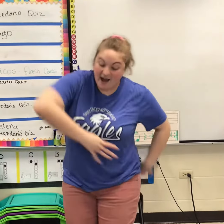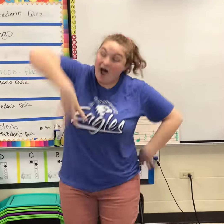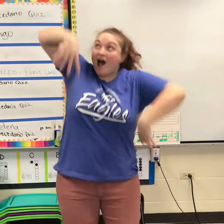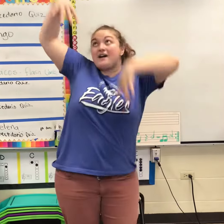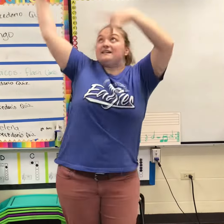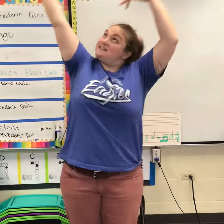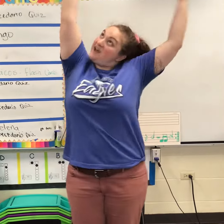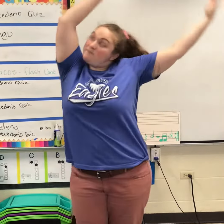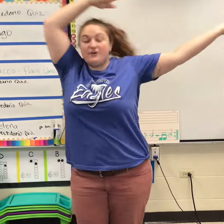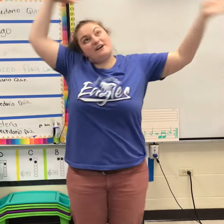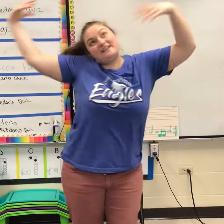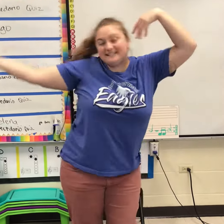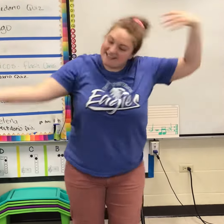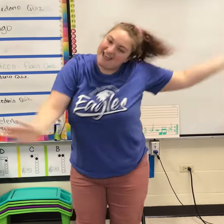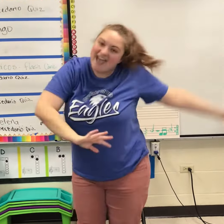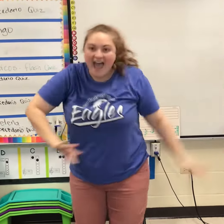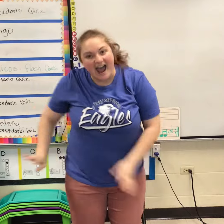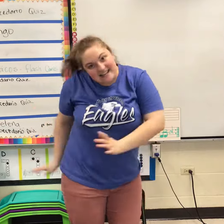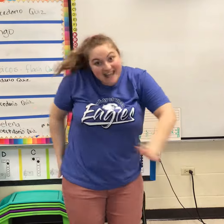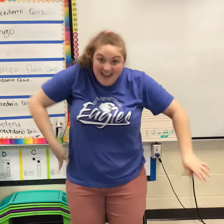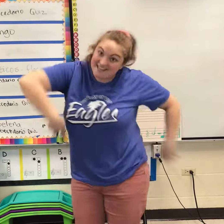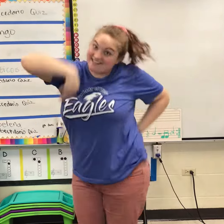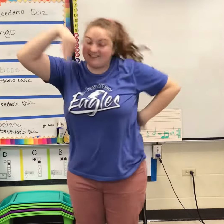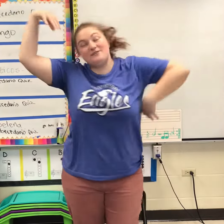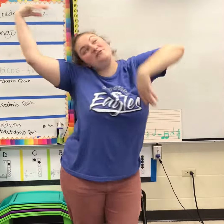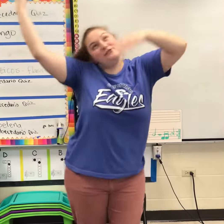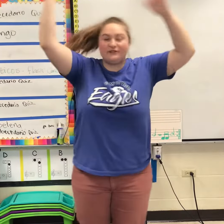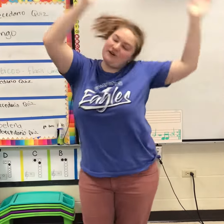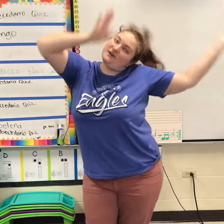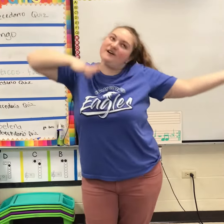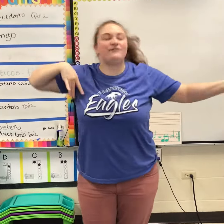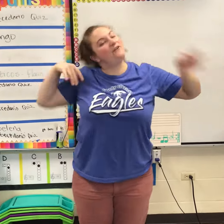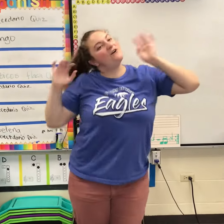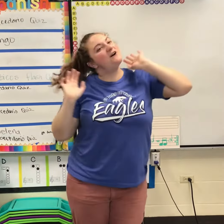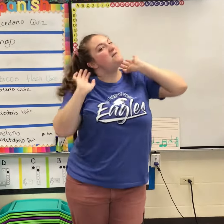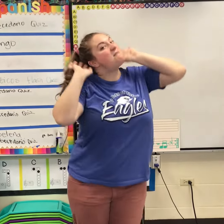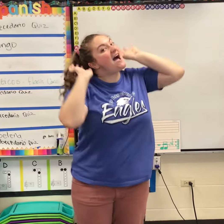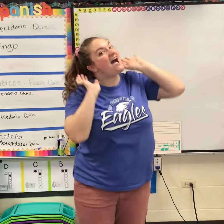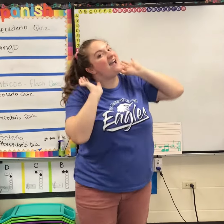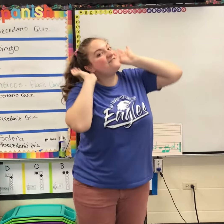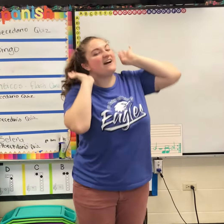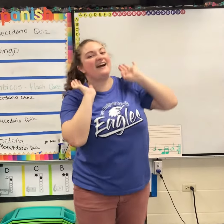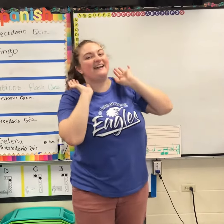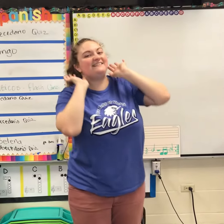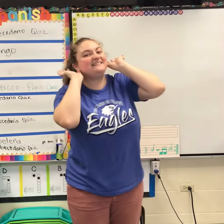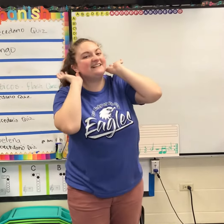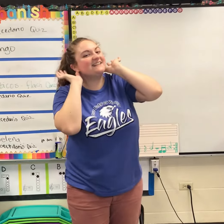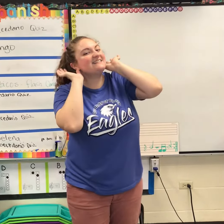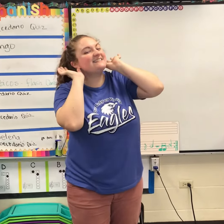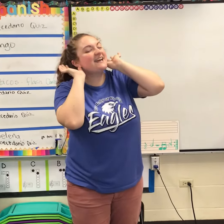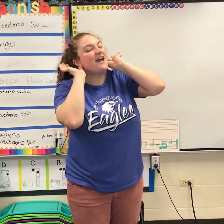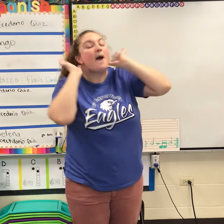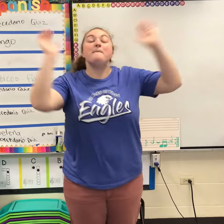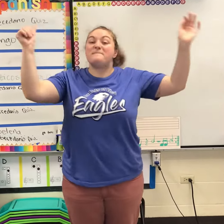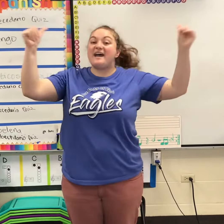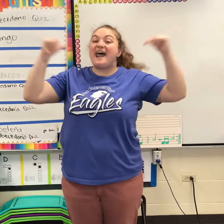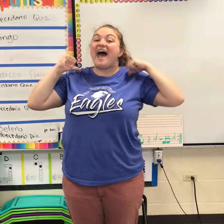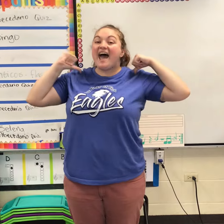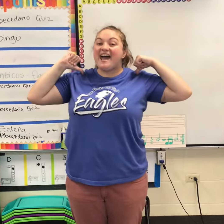octopus, I'd thank you Lord for my fine looks. But I